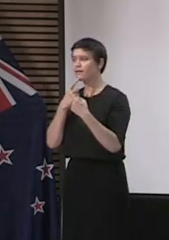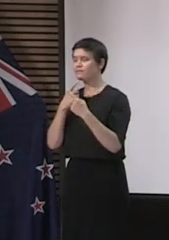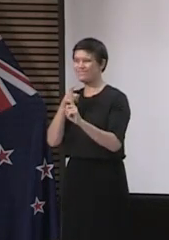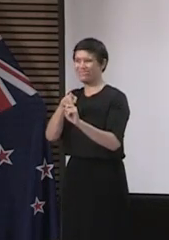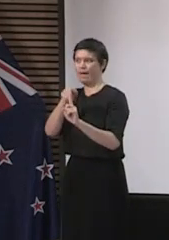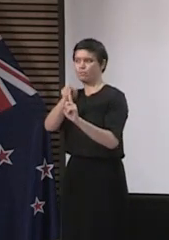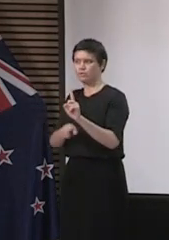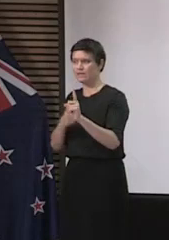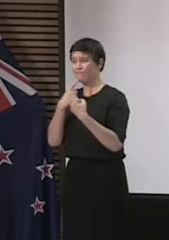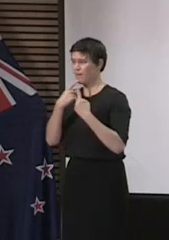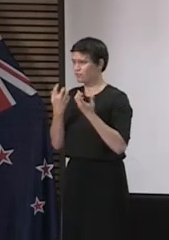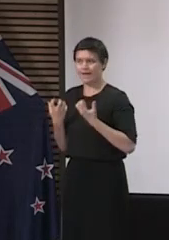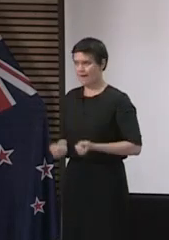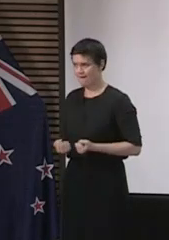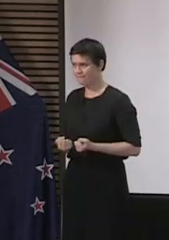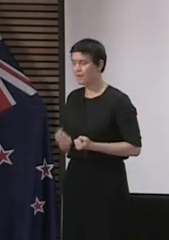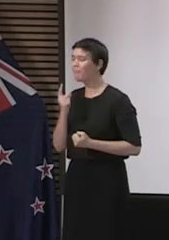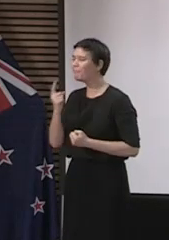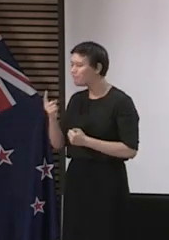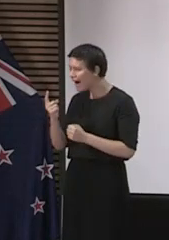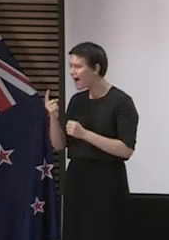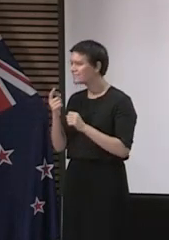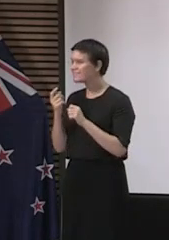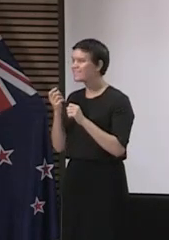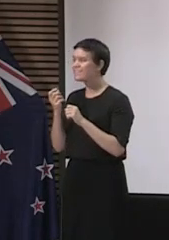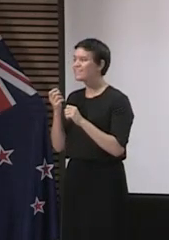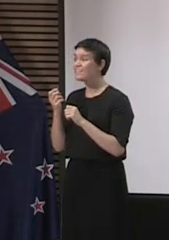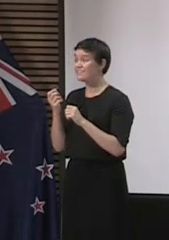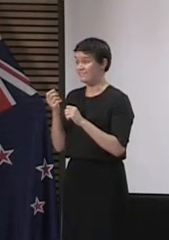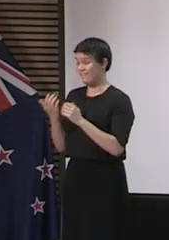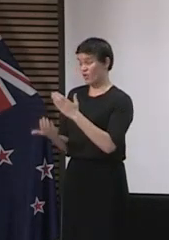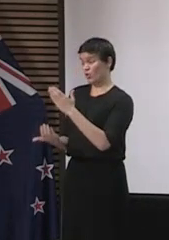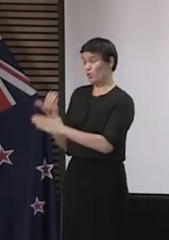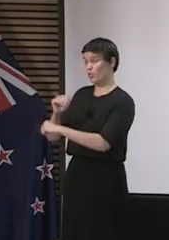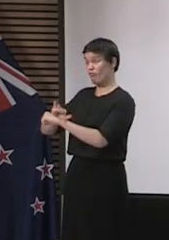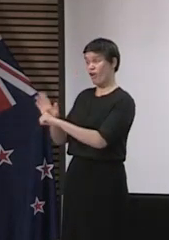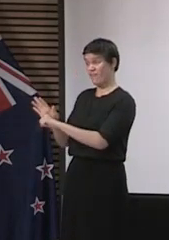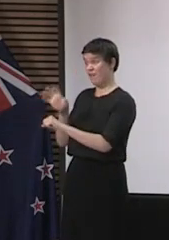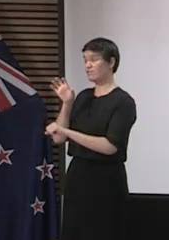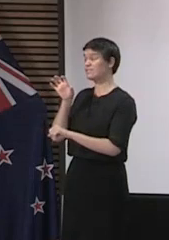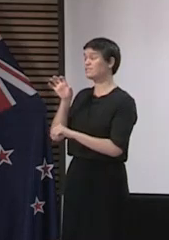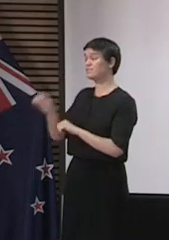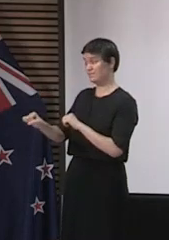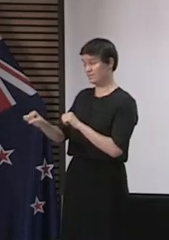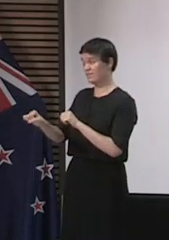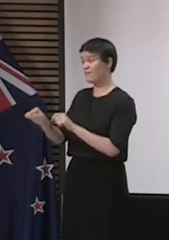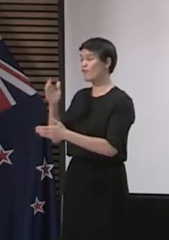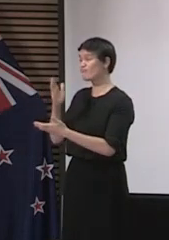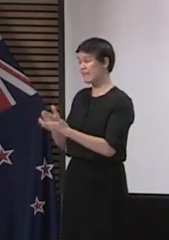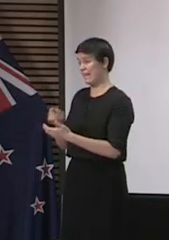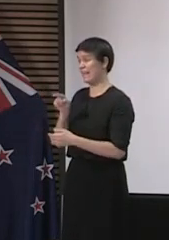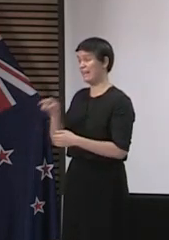two where the person's infection and symptoms actually started before the lockdown. And then